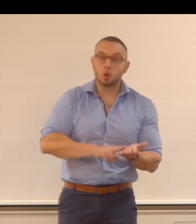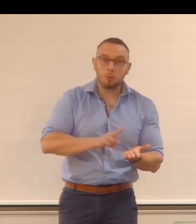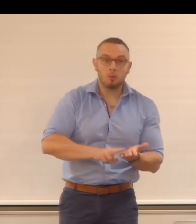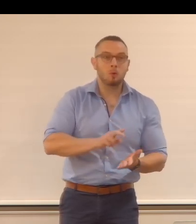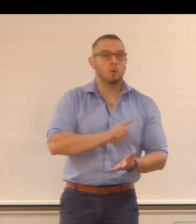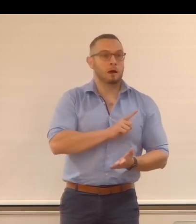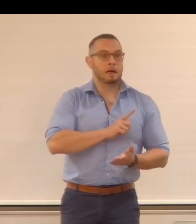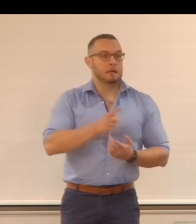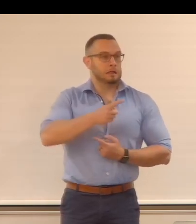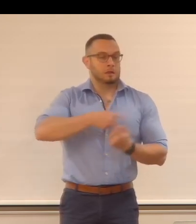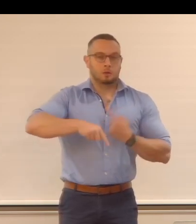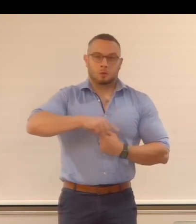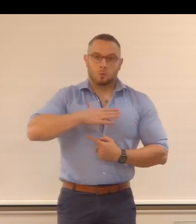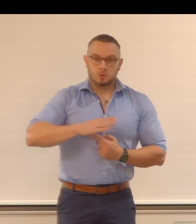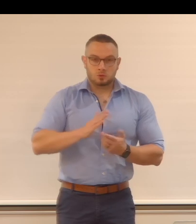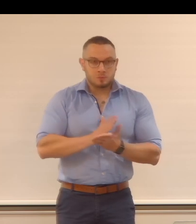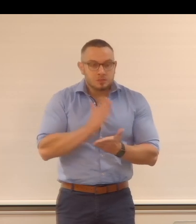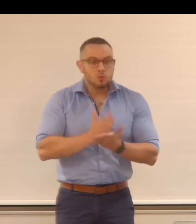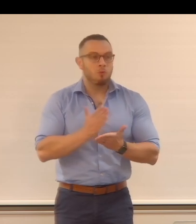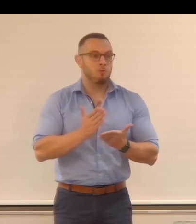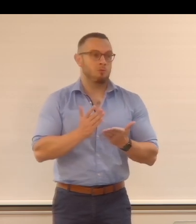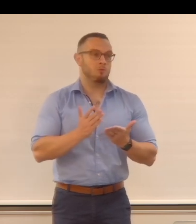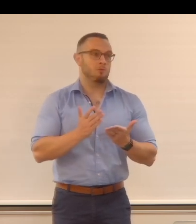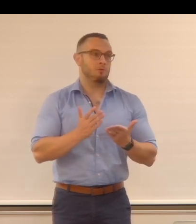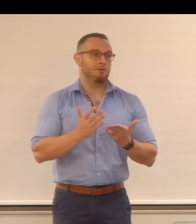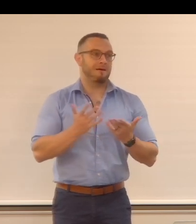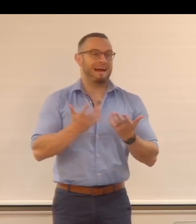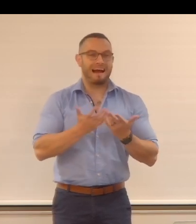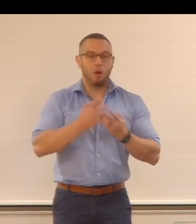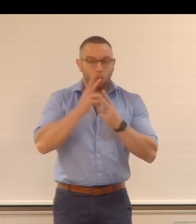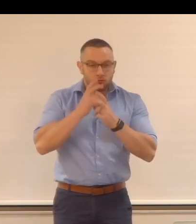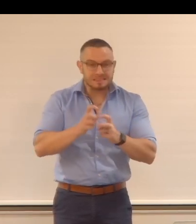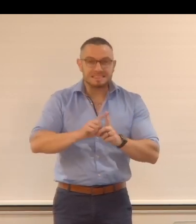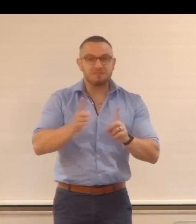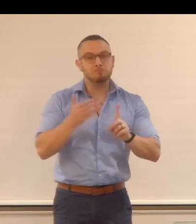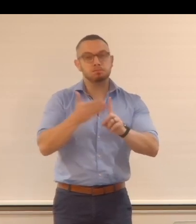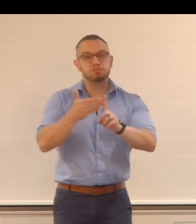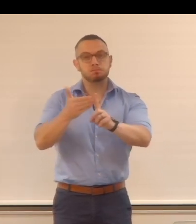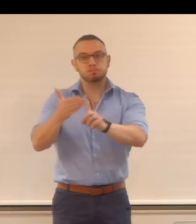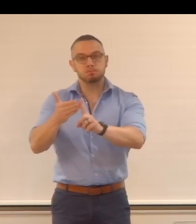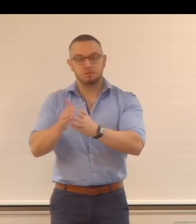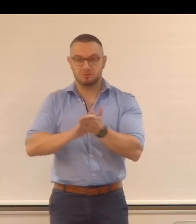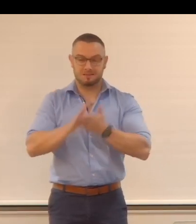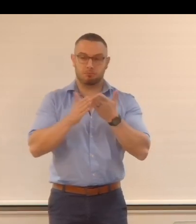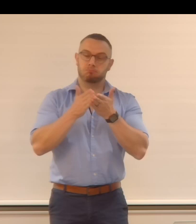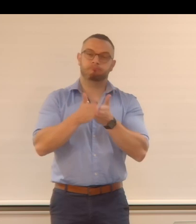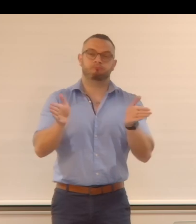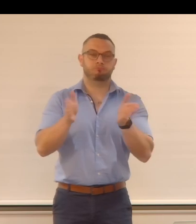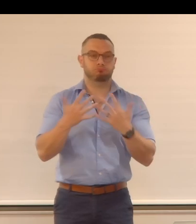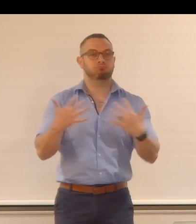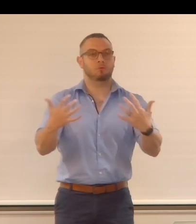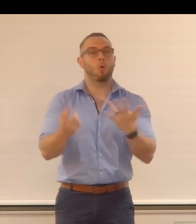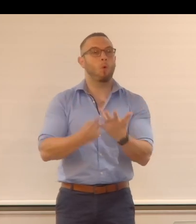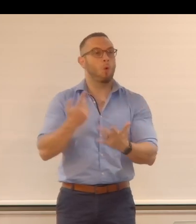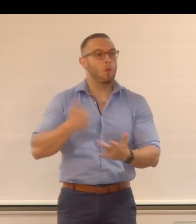want to make sure that there's a way to research all those missions and to know about those missions for the wider public and also for other